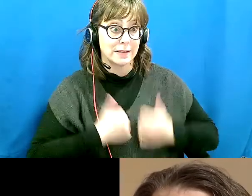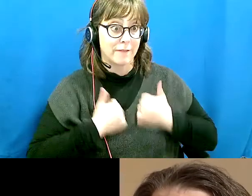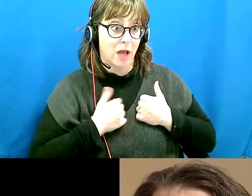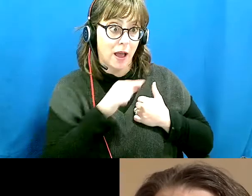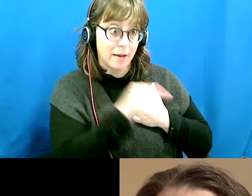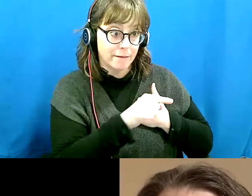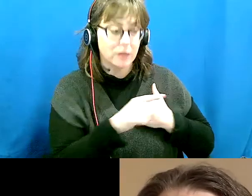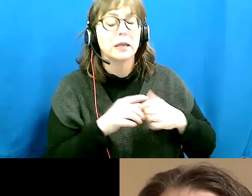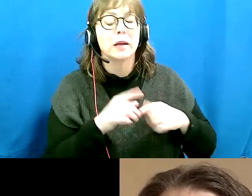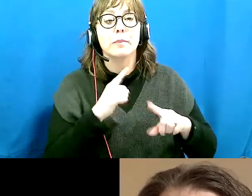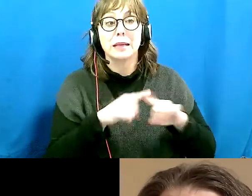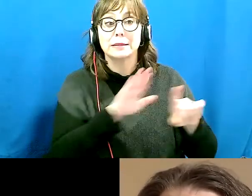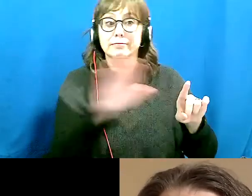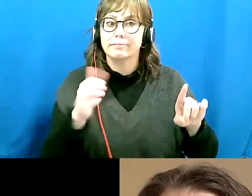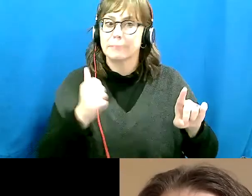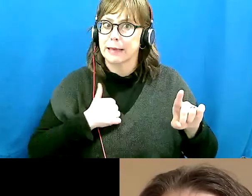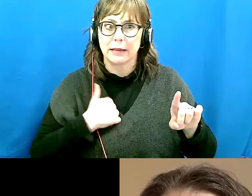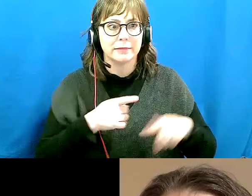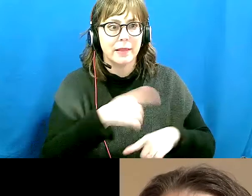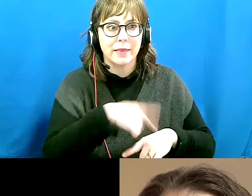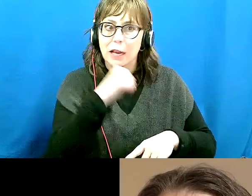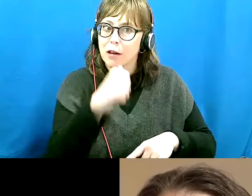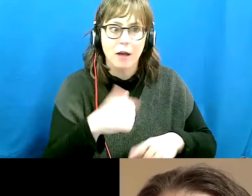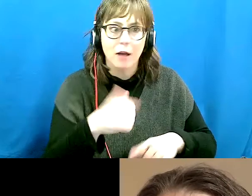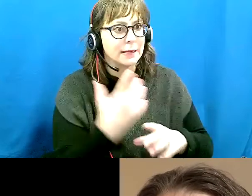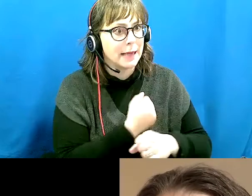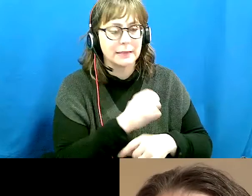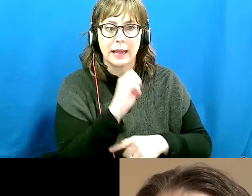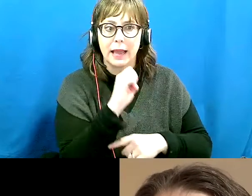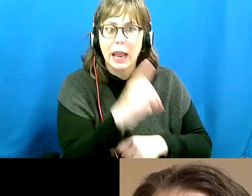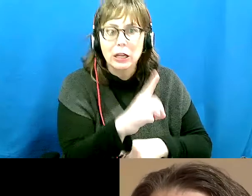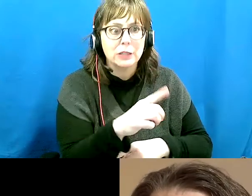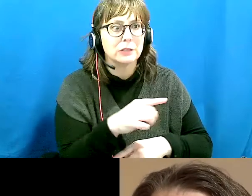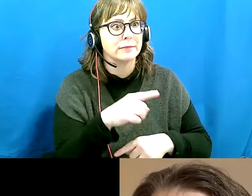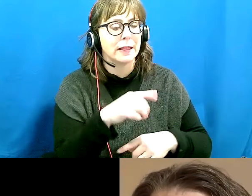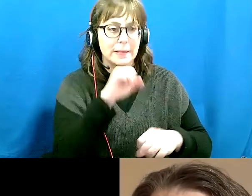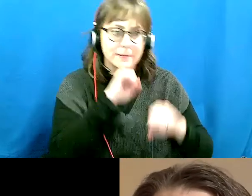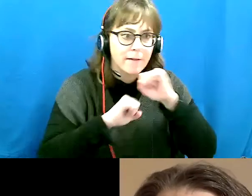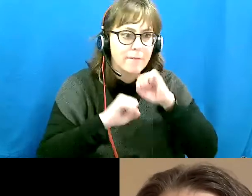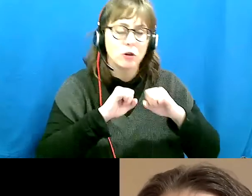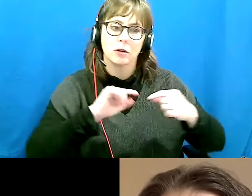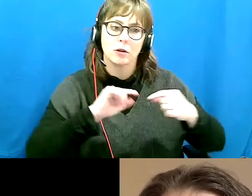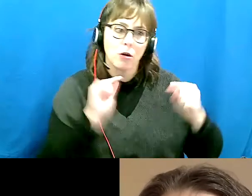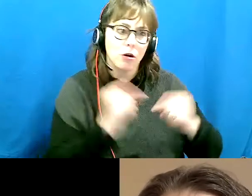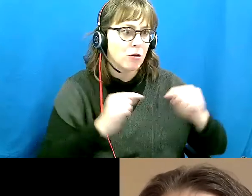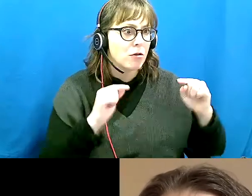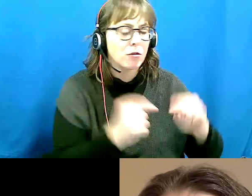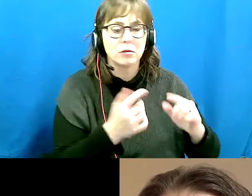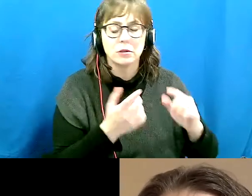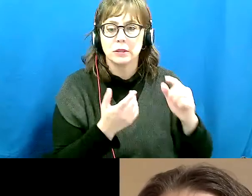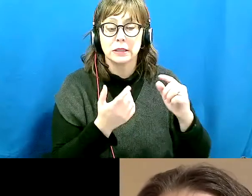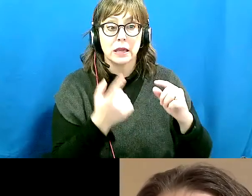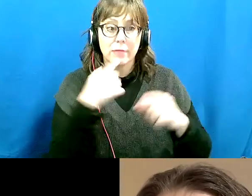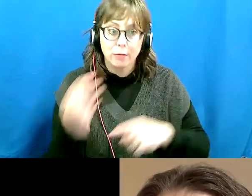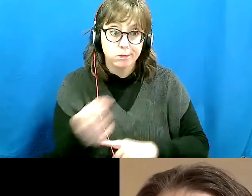Canada that this didn't happen. Instead, people suffered. They didn't get an education. And once they were